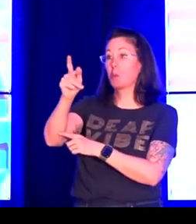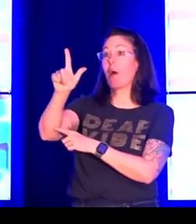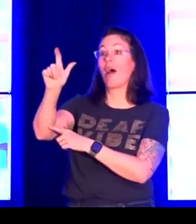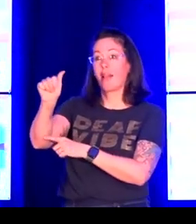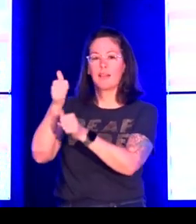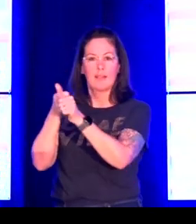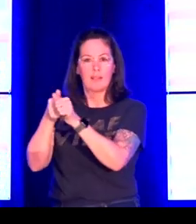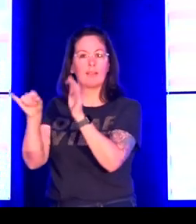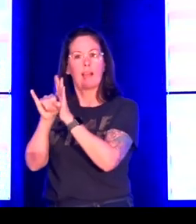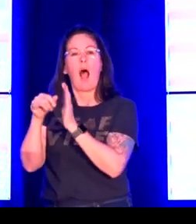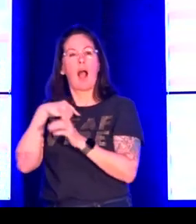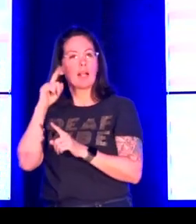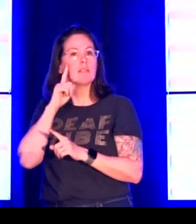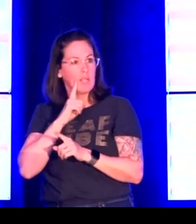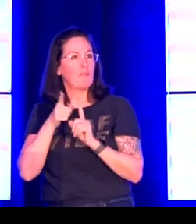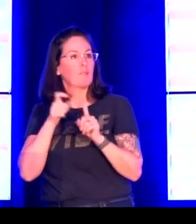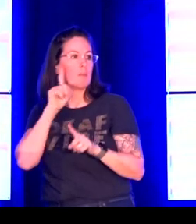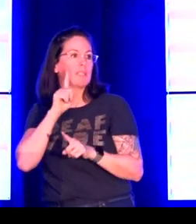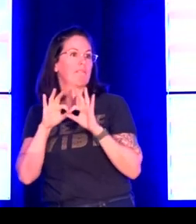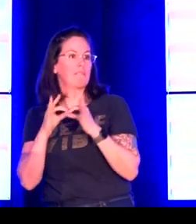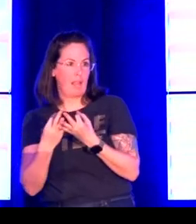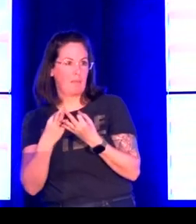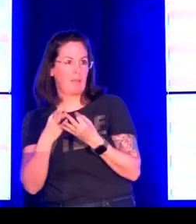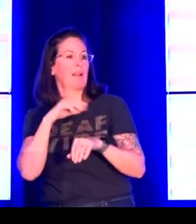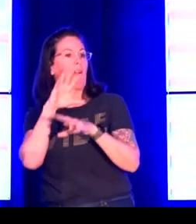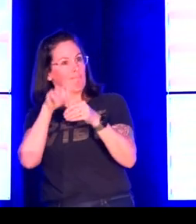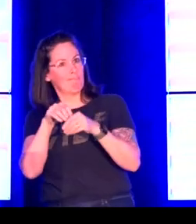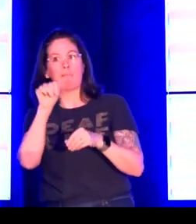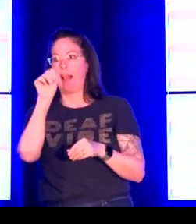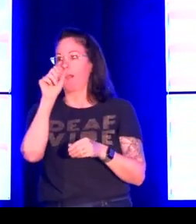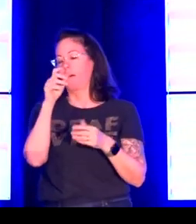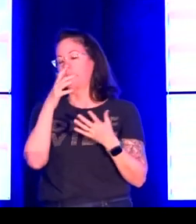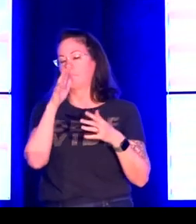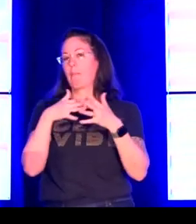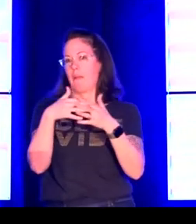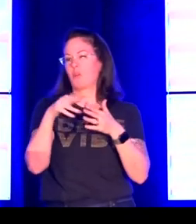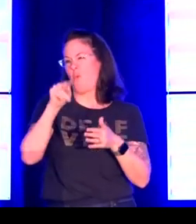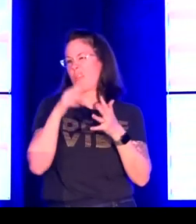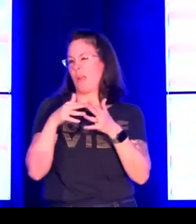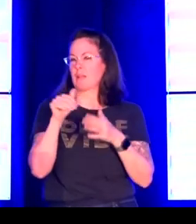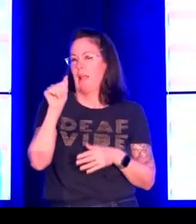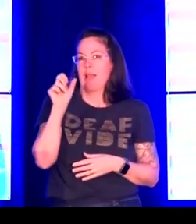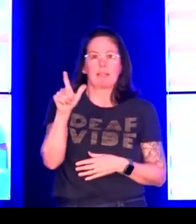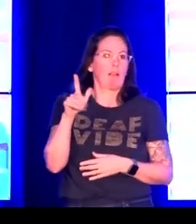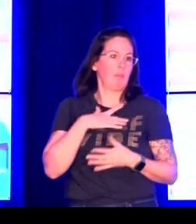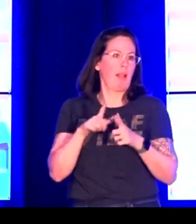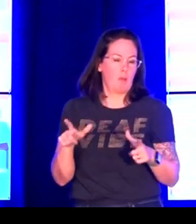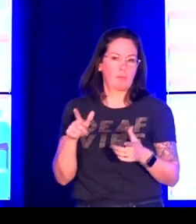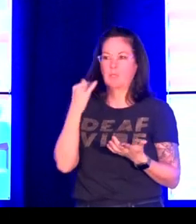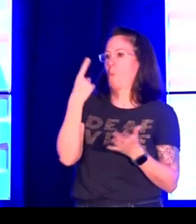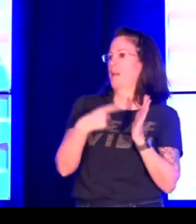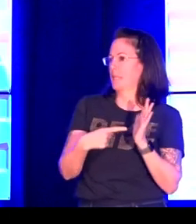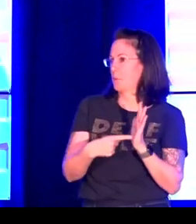that did. One example was Ted Supala saying that he was, sorry, Sam Supala saying that he was deaf